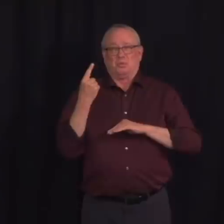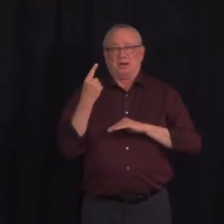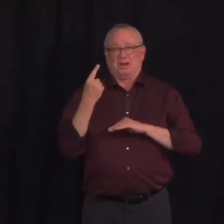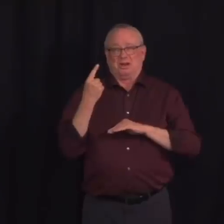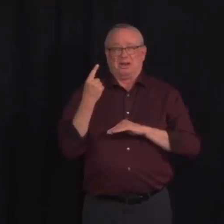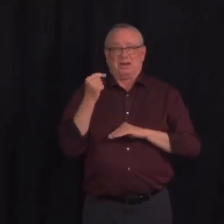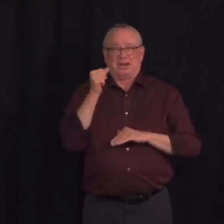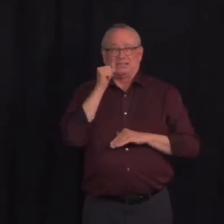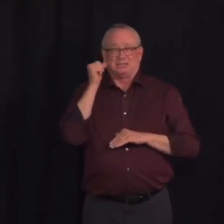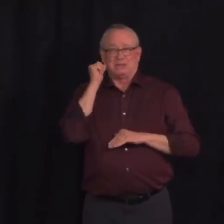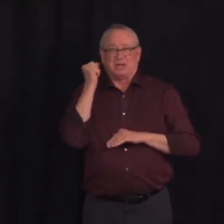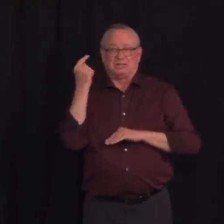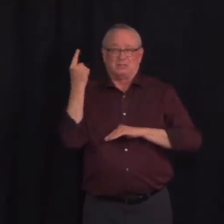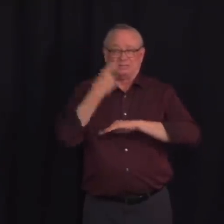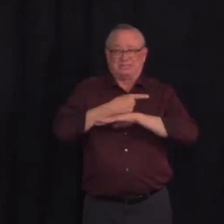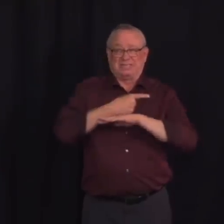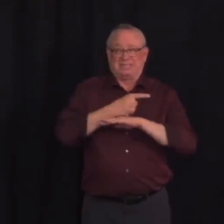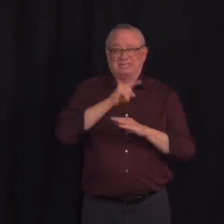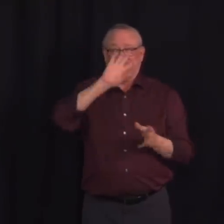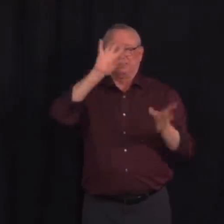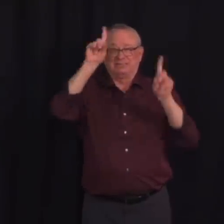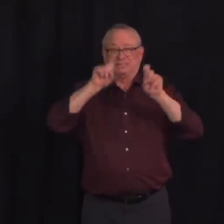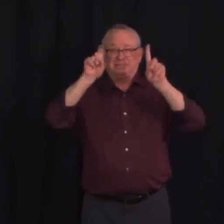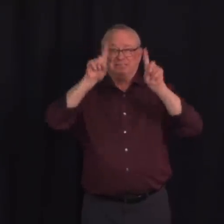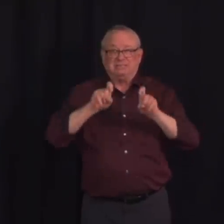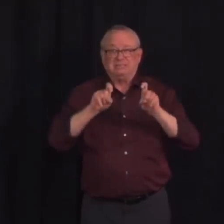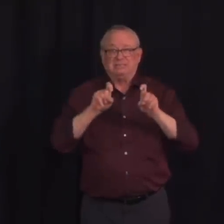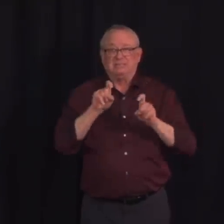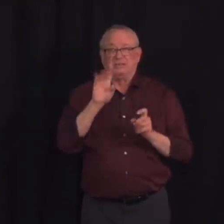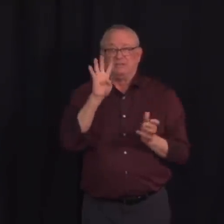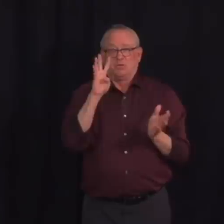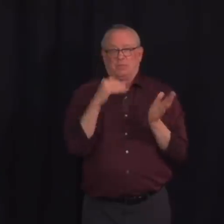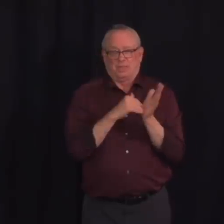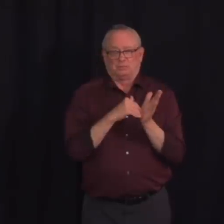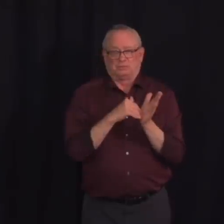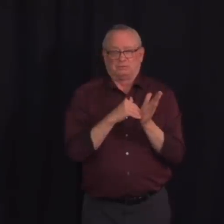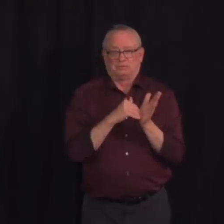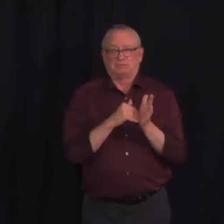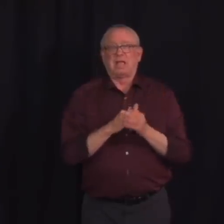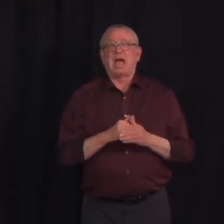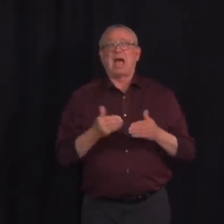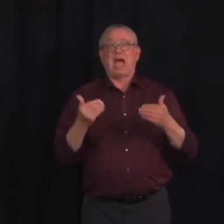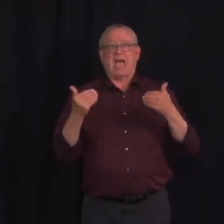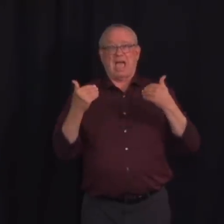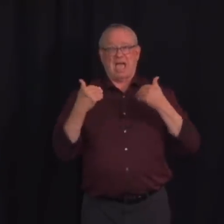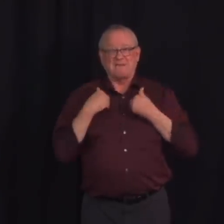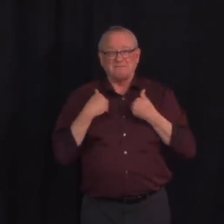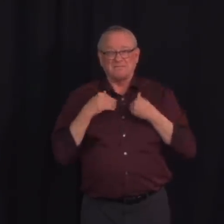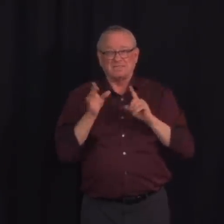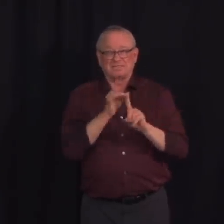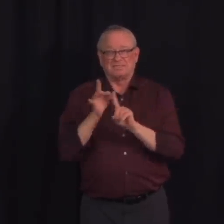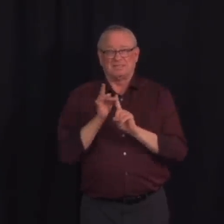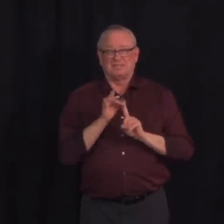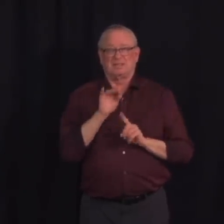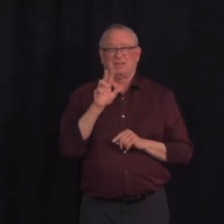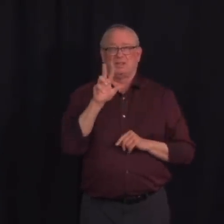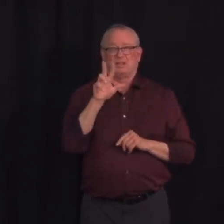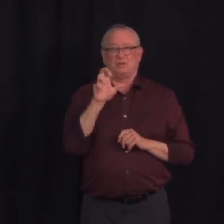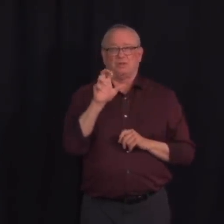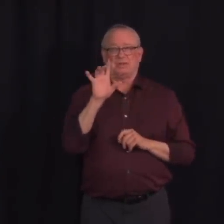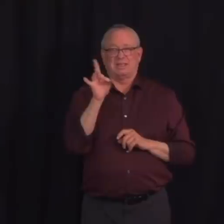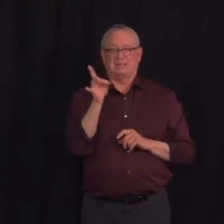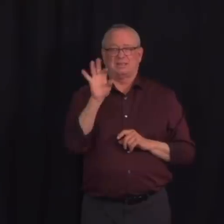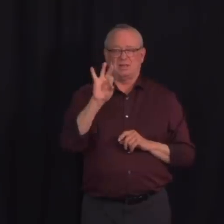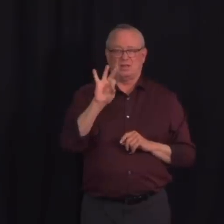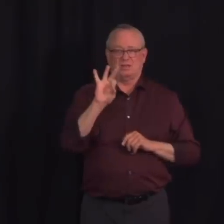,000 tests. Our positivity rate currently stands at 9.9%. There are now